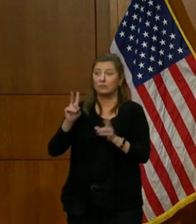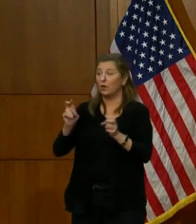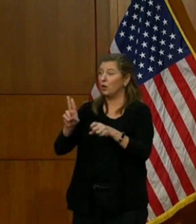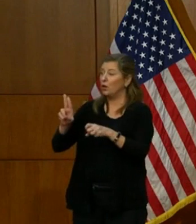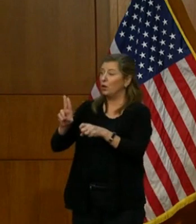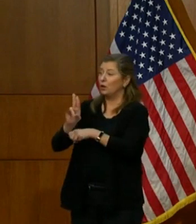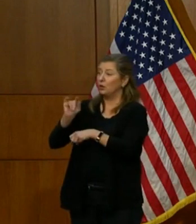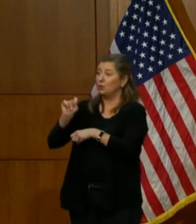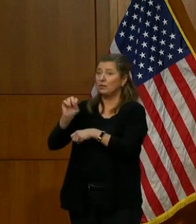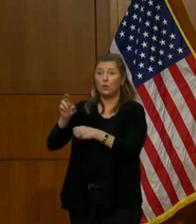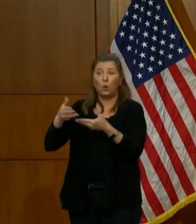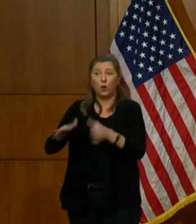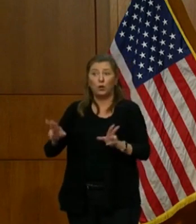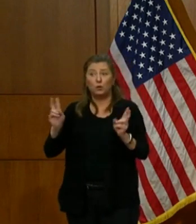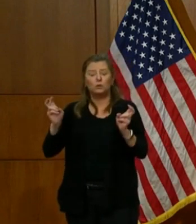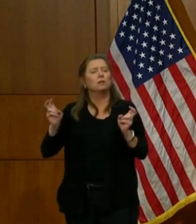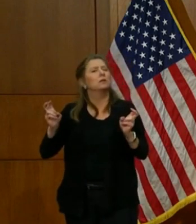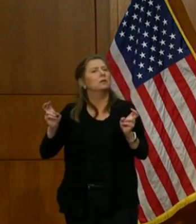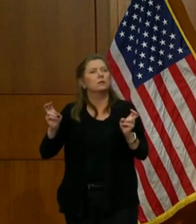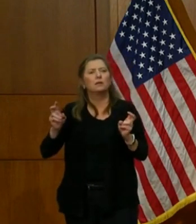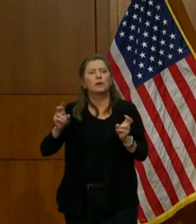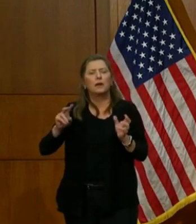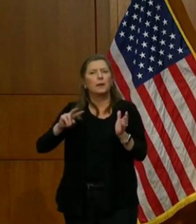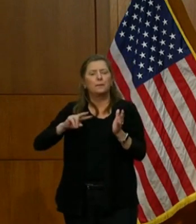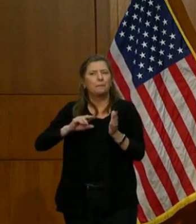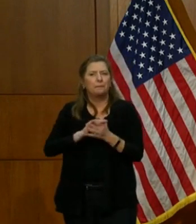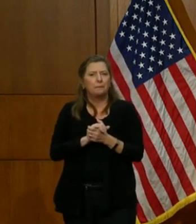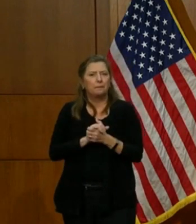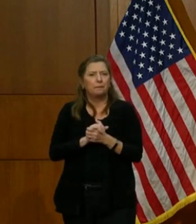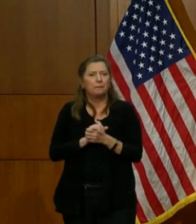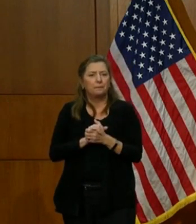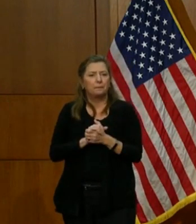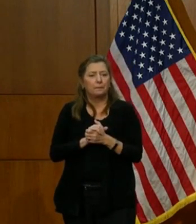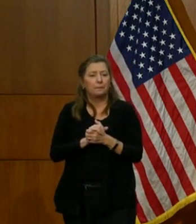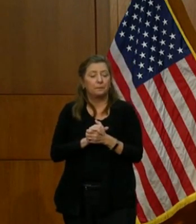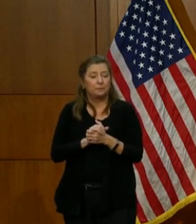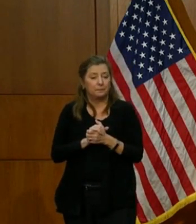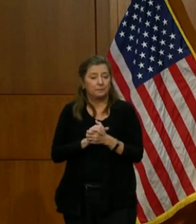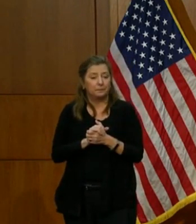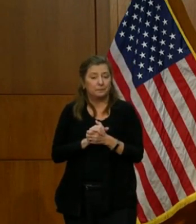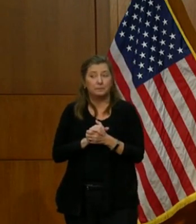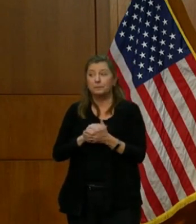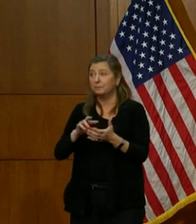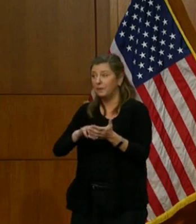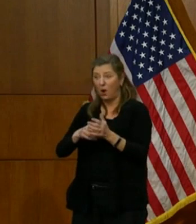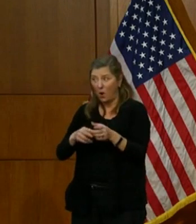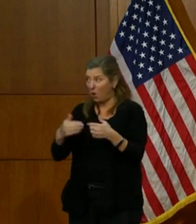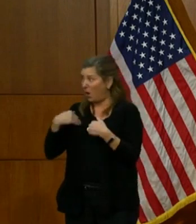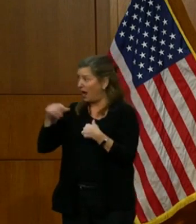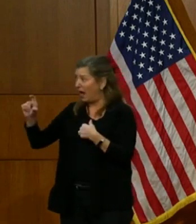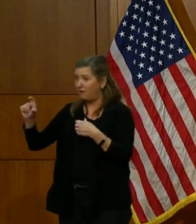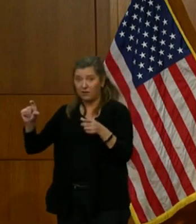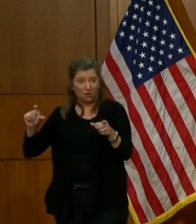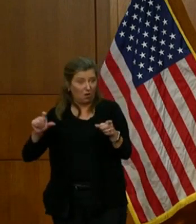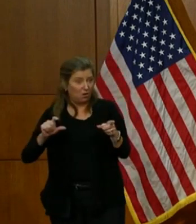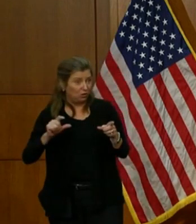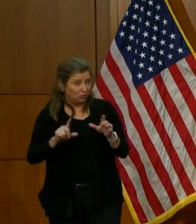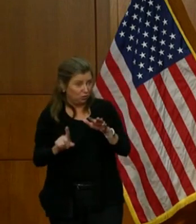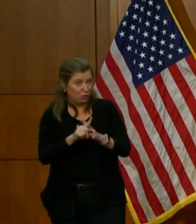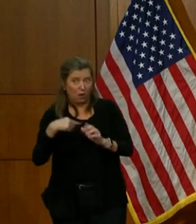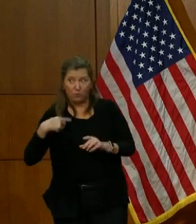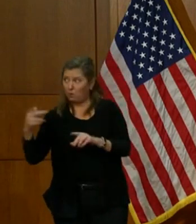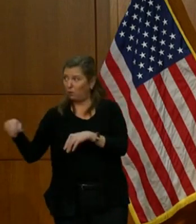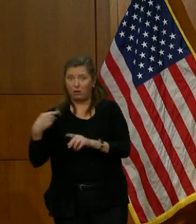or lose it does not mean that you go give shots to everyone who shows